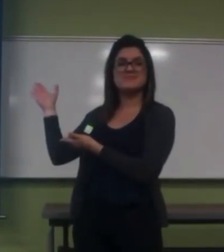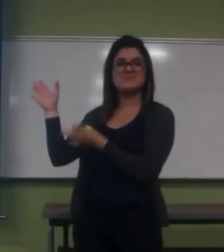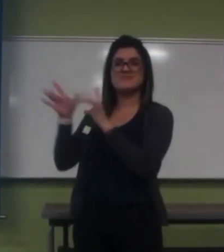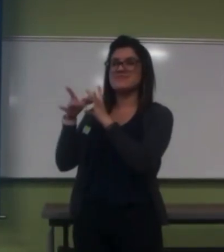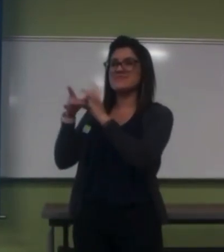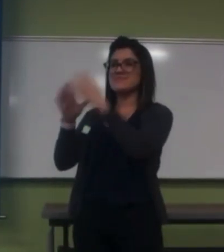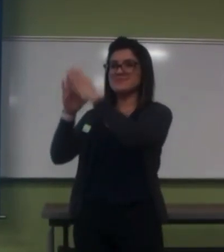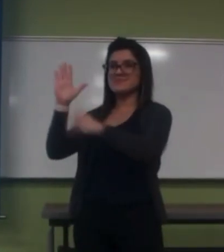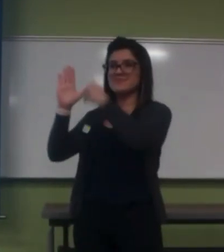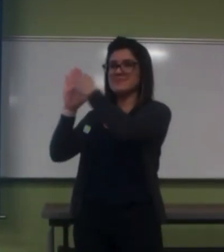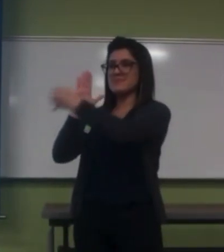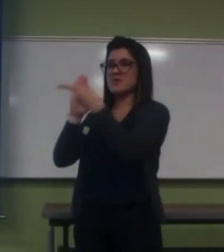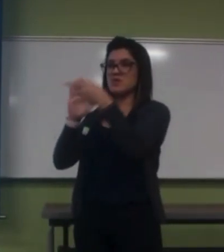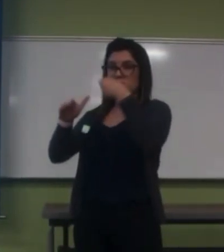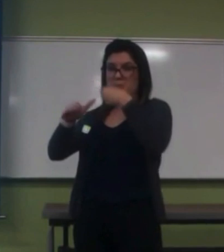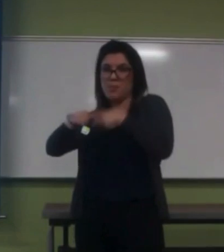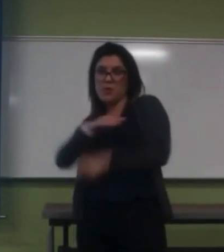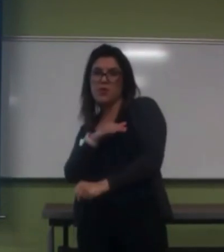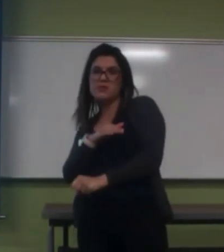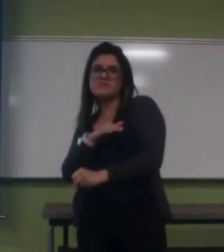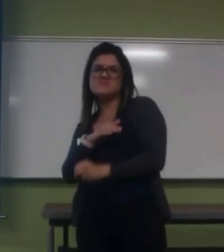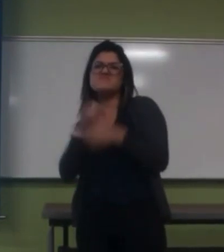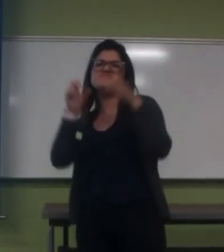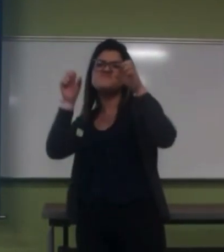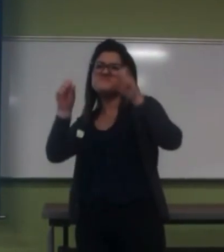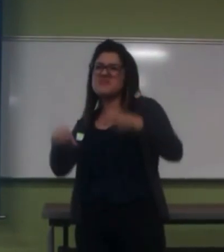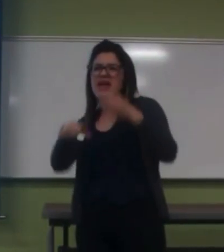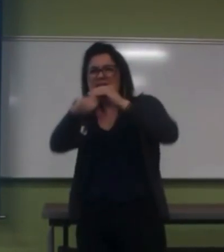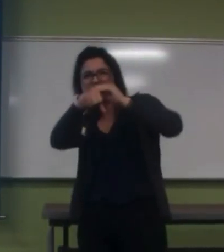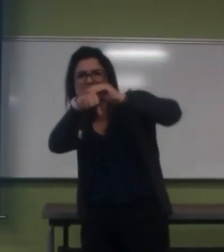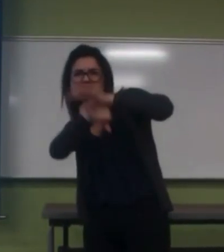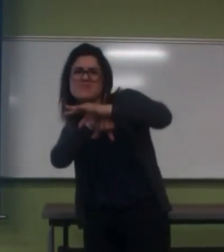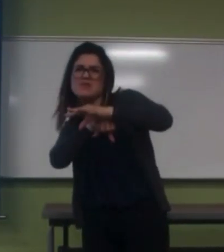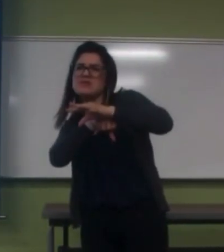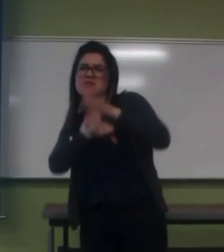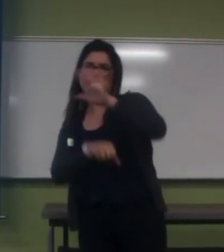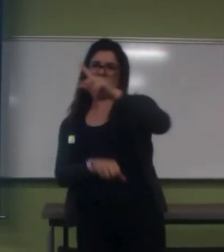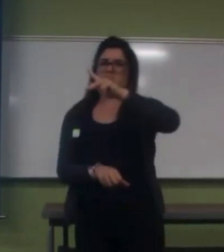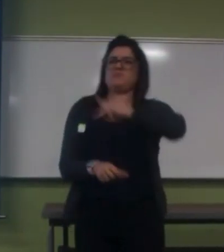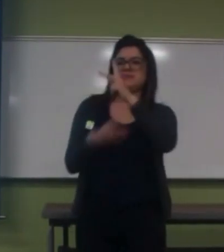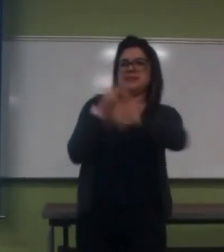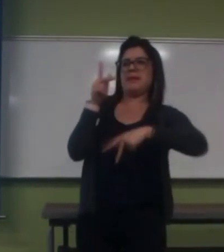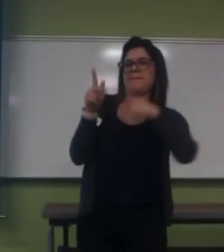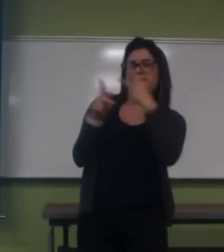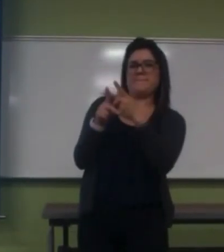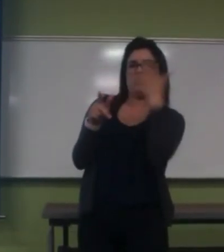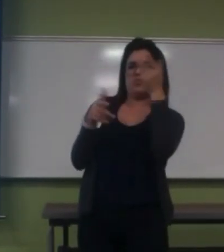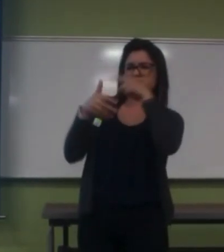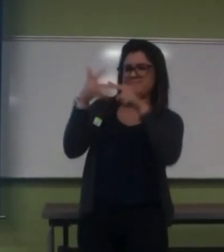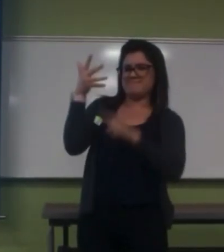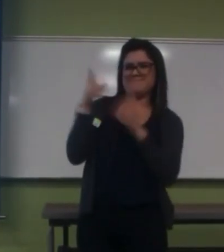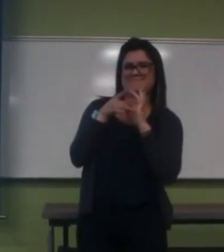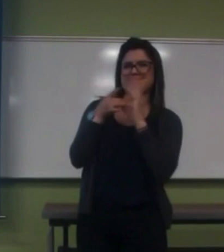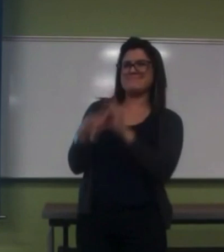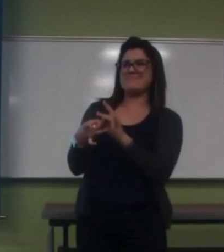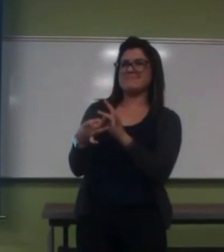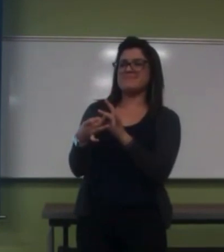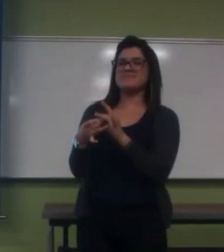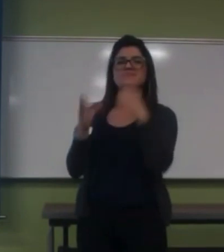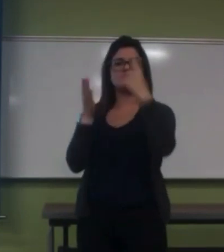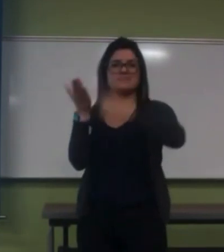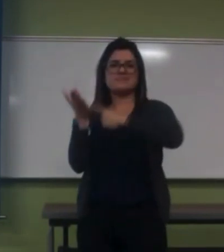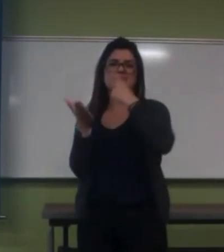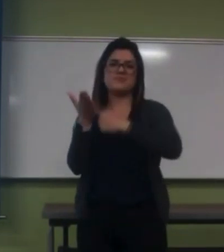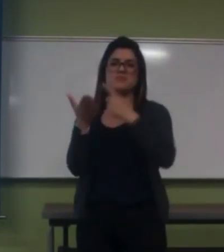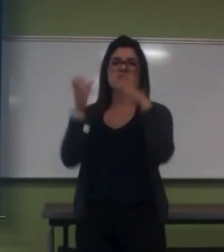chart, when you were born, it kind of determines what your personality traits are going to be. You know, sometimes